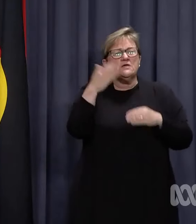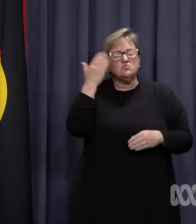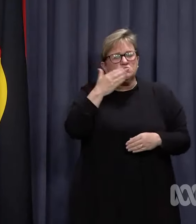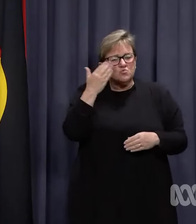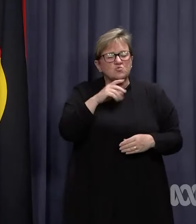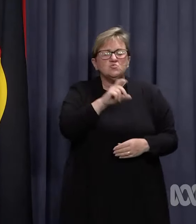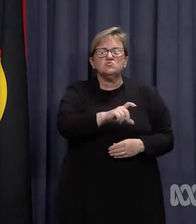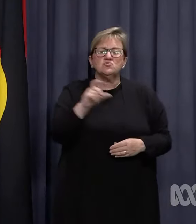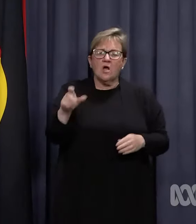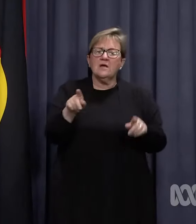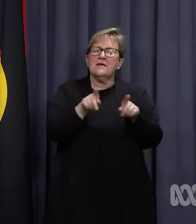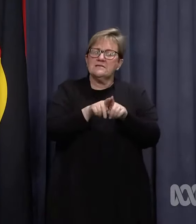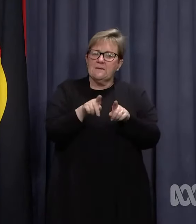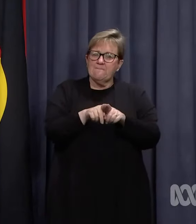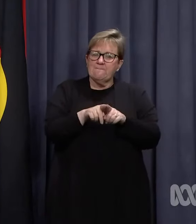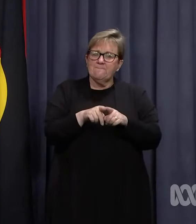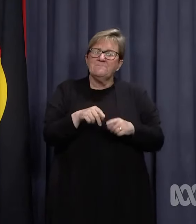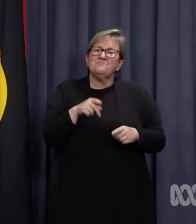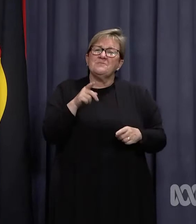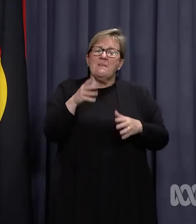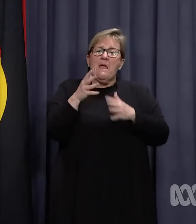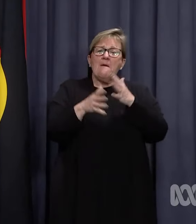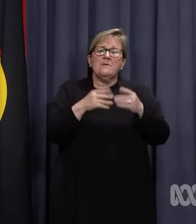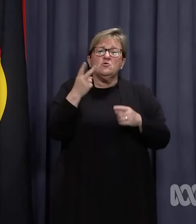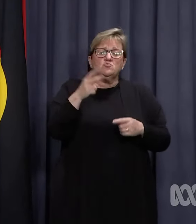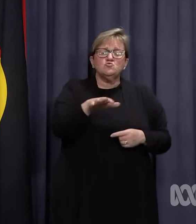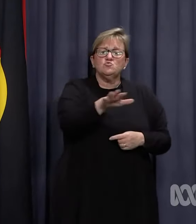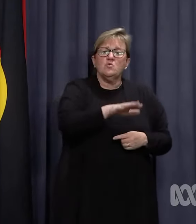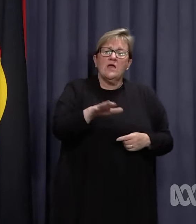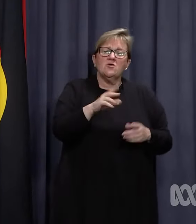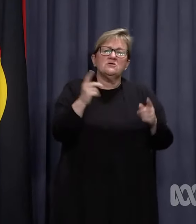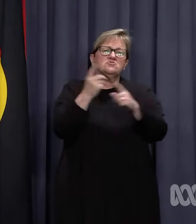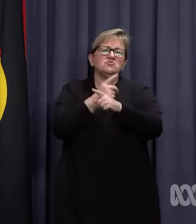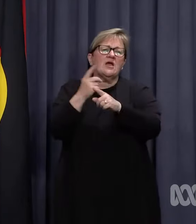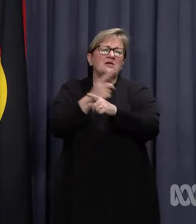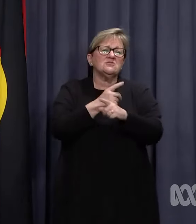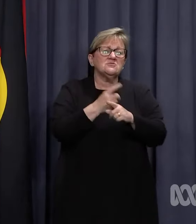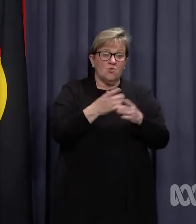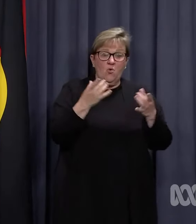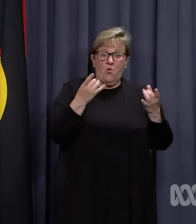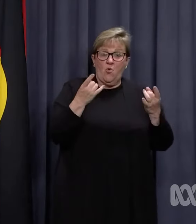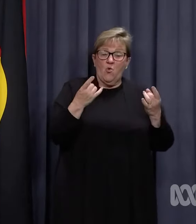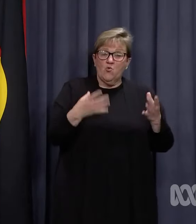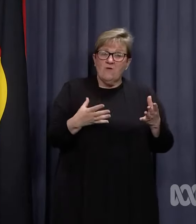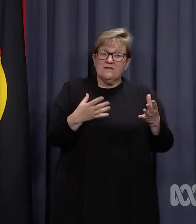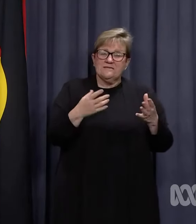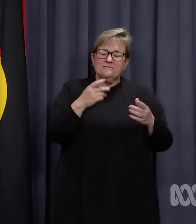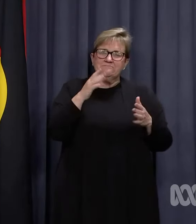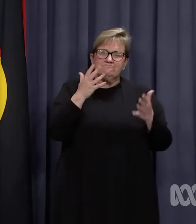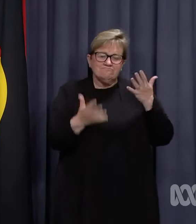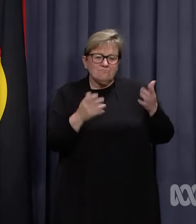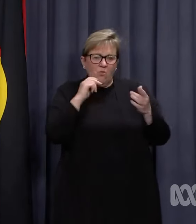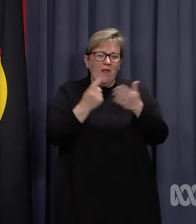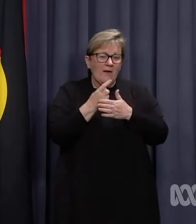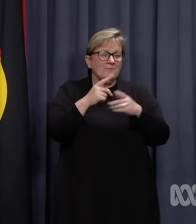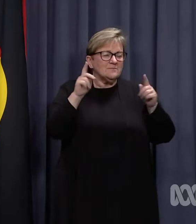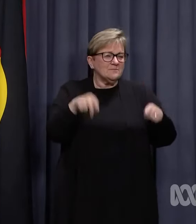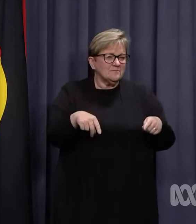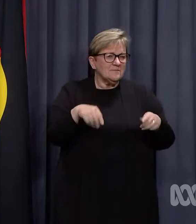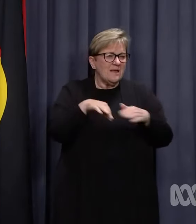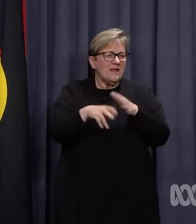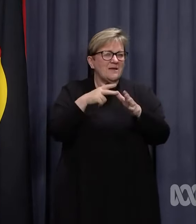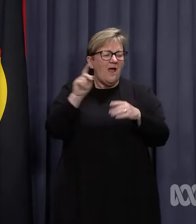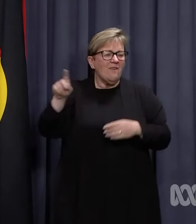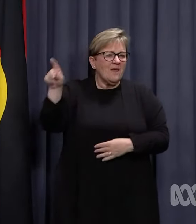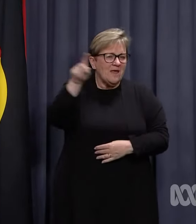and child care settings. This means two areas of change which have already been flagged and are in place in